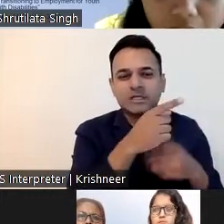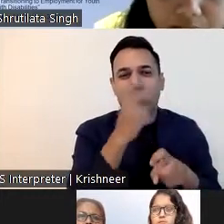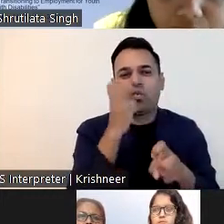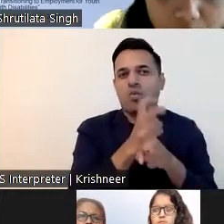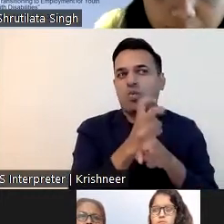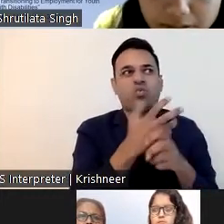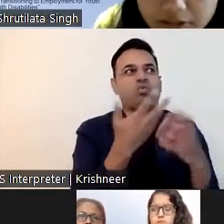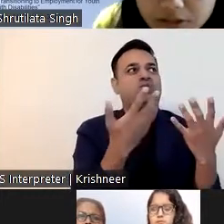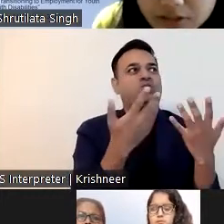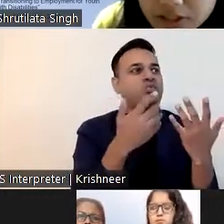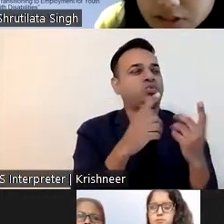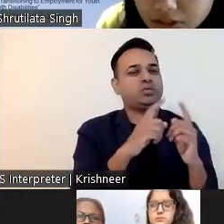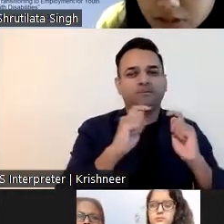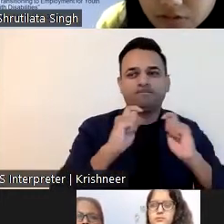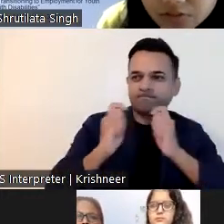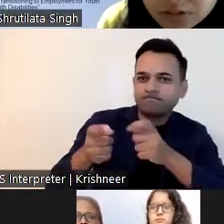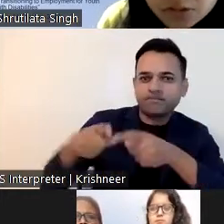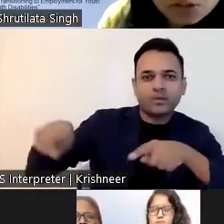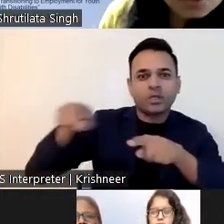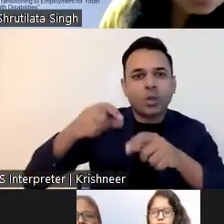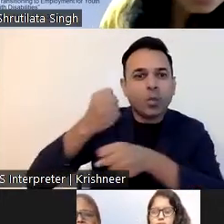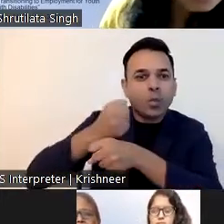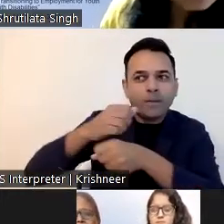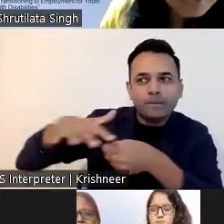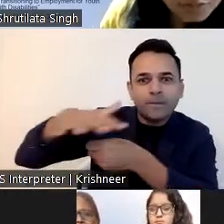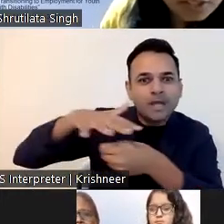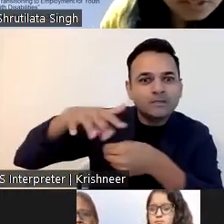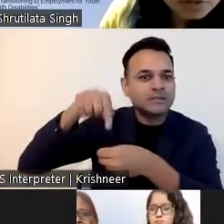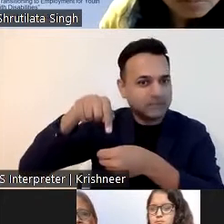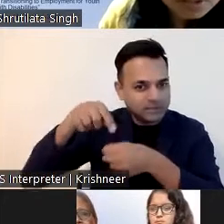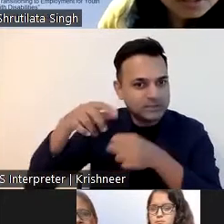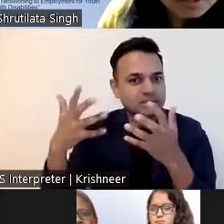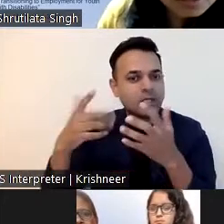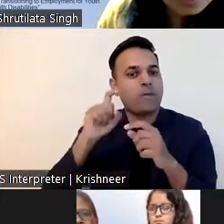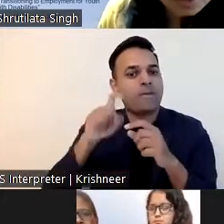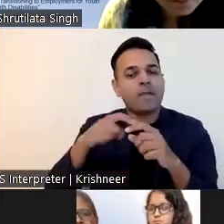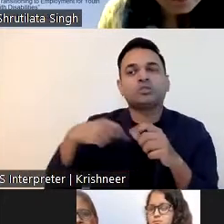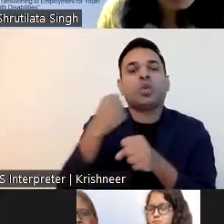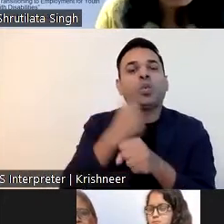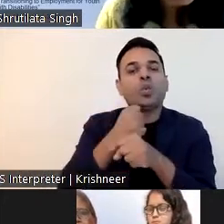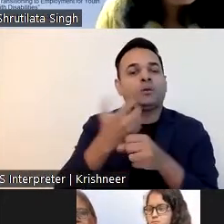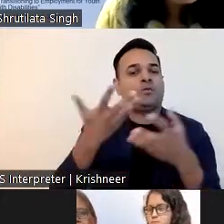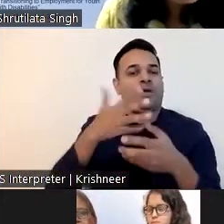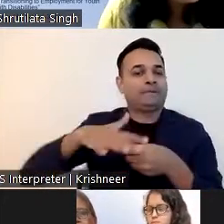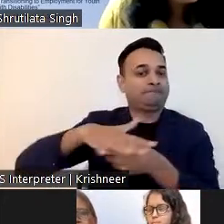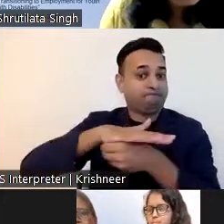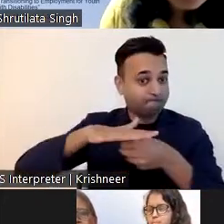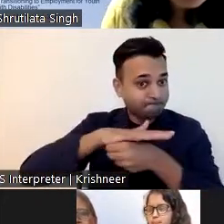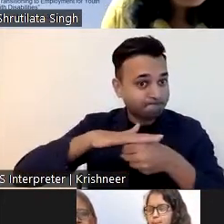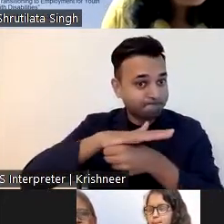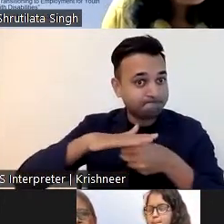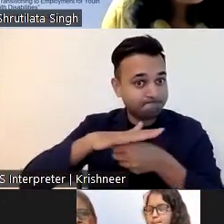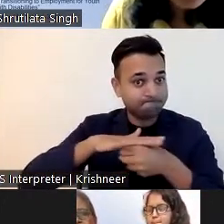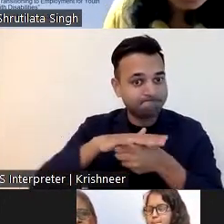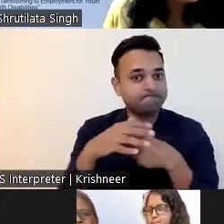and for the better transition to a desirable environment, employment, it is better,